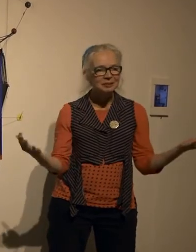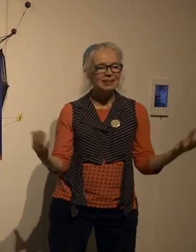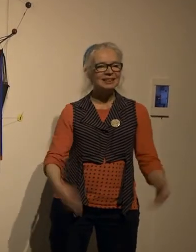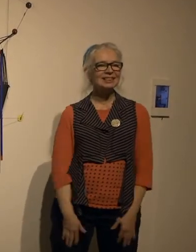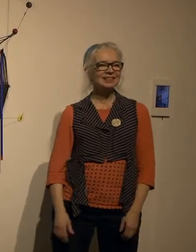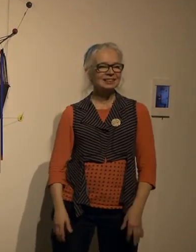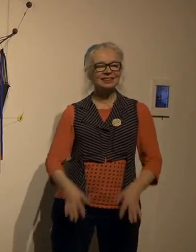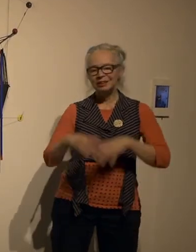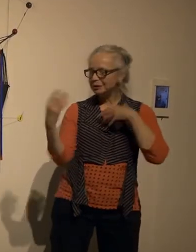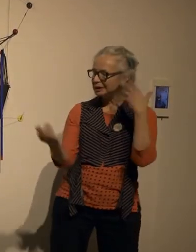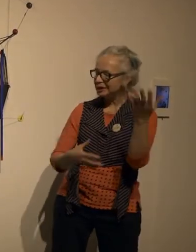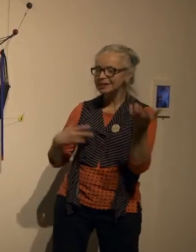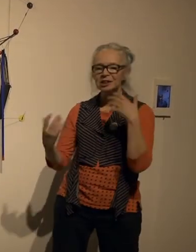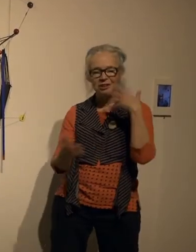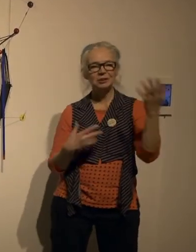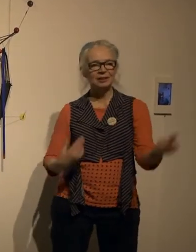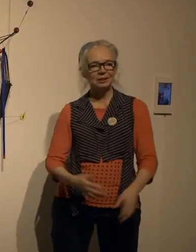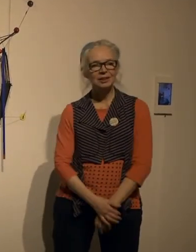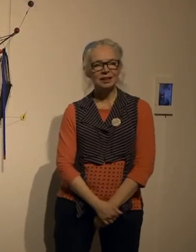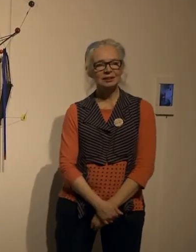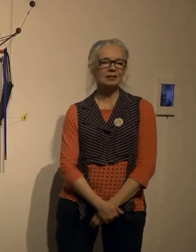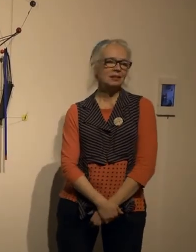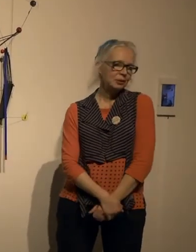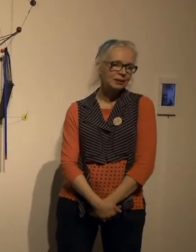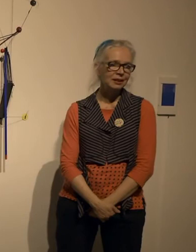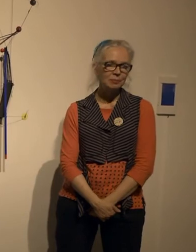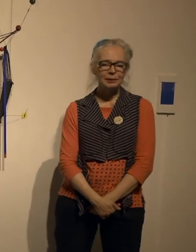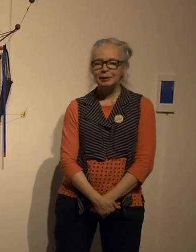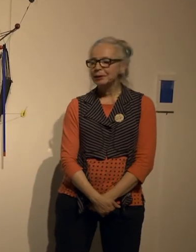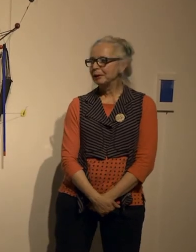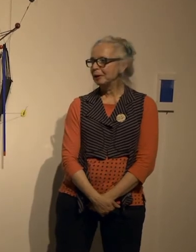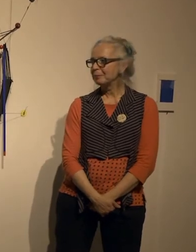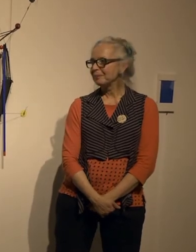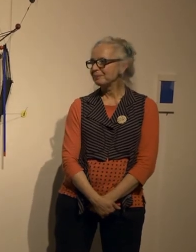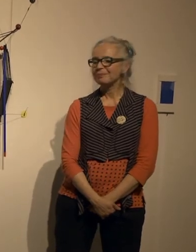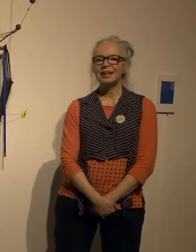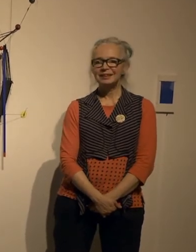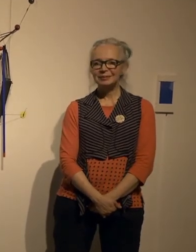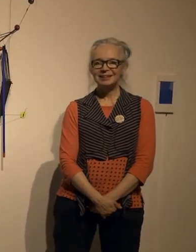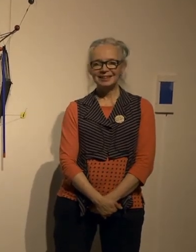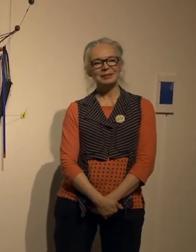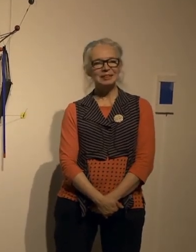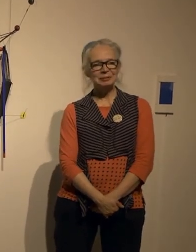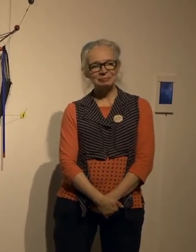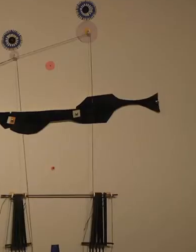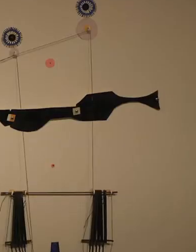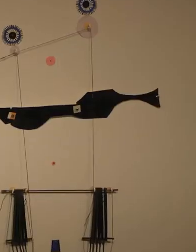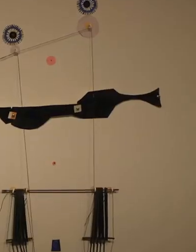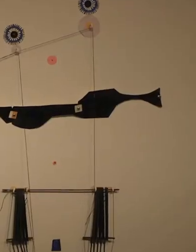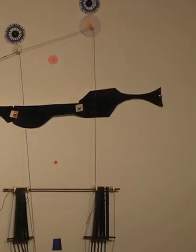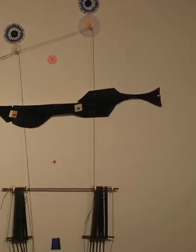fully because you know just the gestural language that can communicate but yeah anyway so